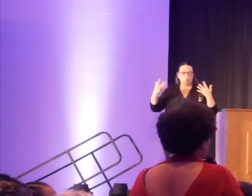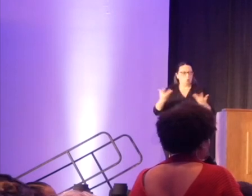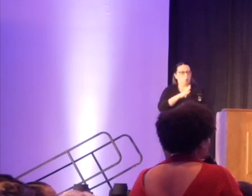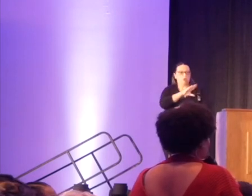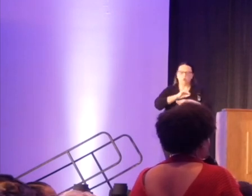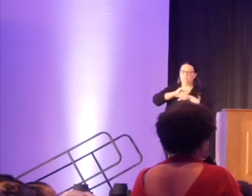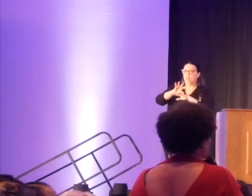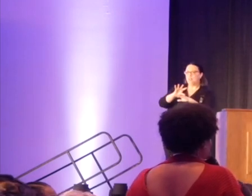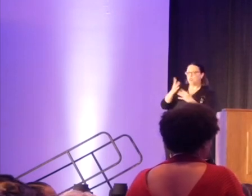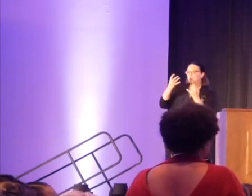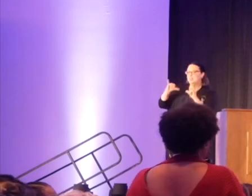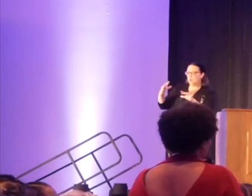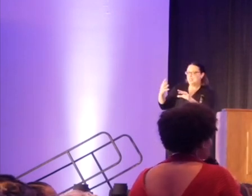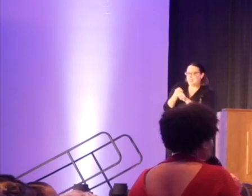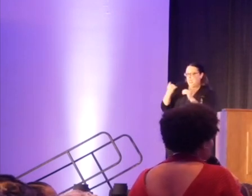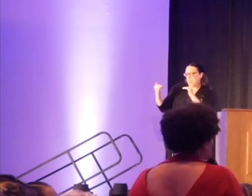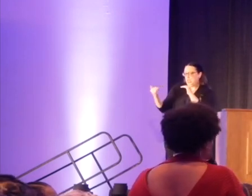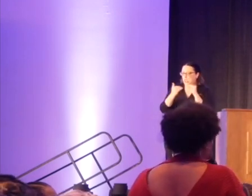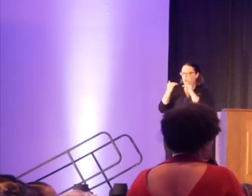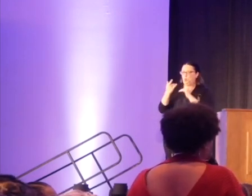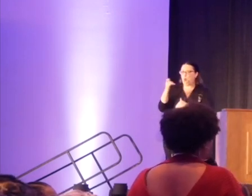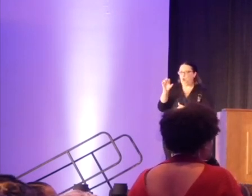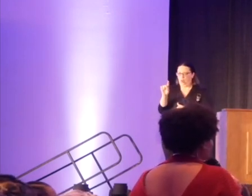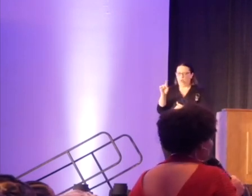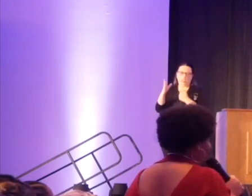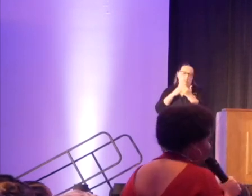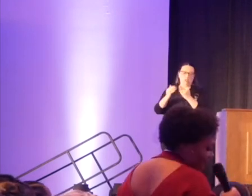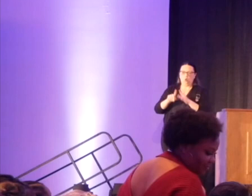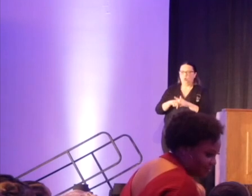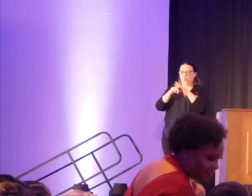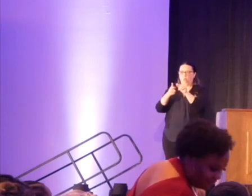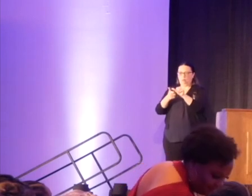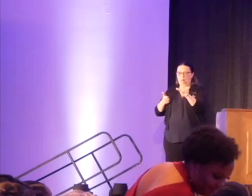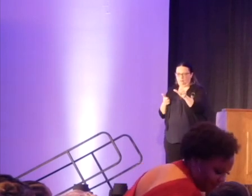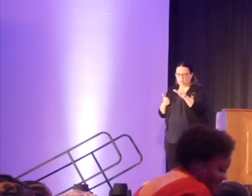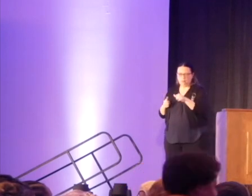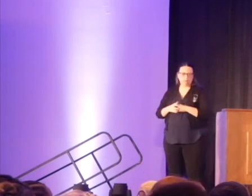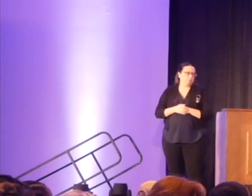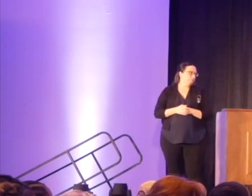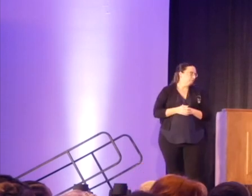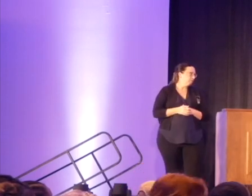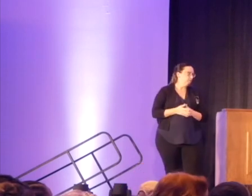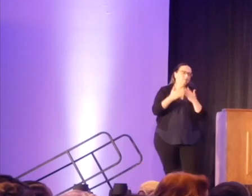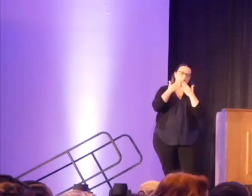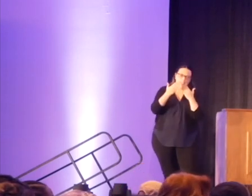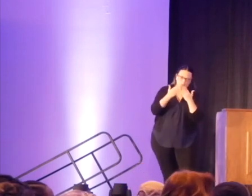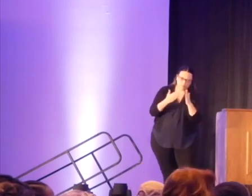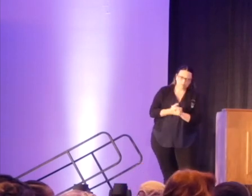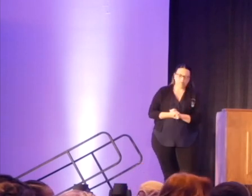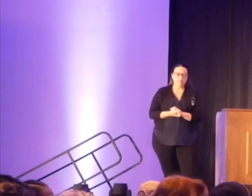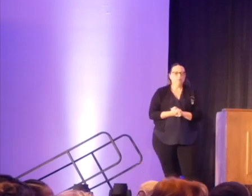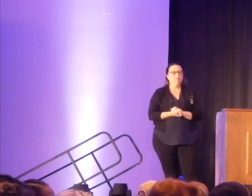on equal ground from everyone else, even though you started from behind? Yeah, thank you so much. This is, thank you, this